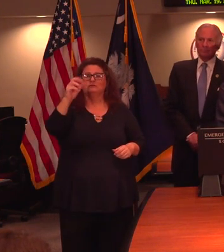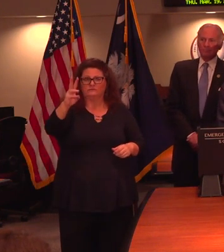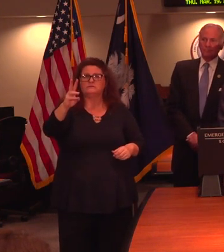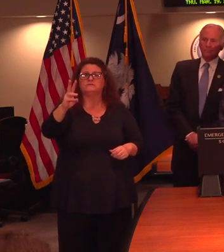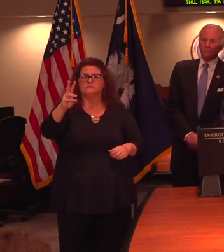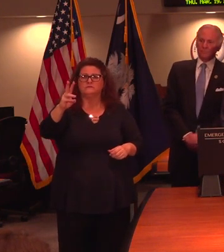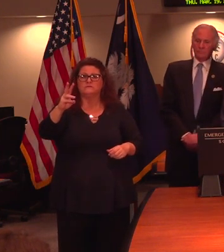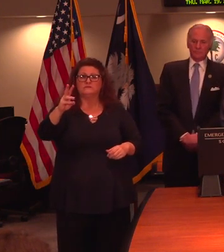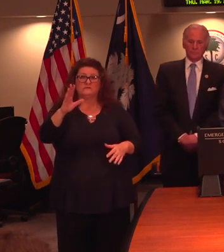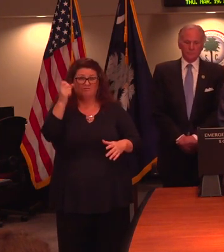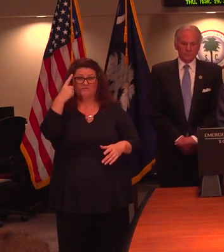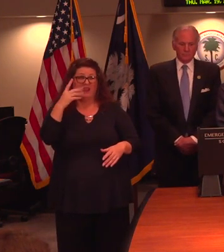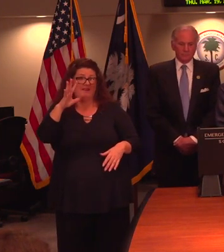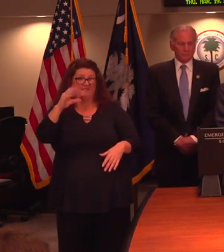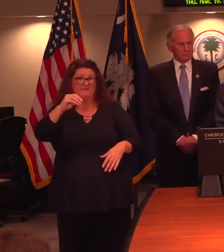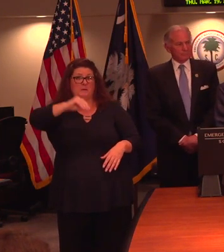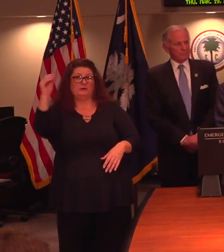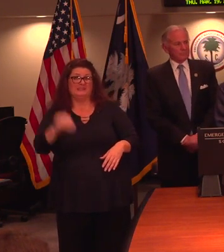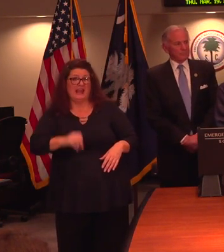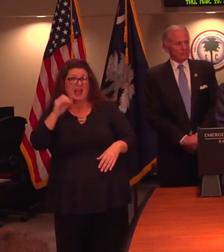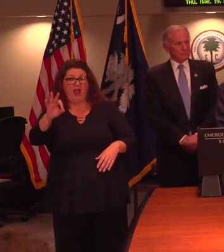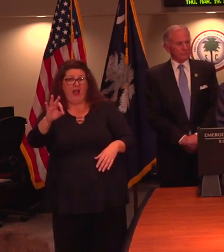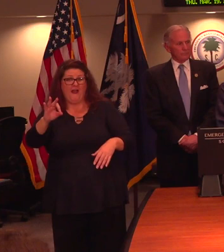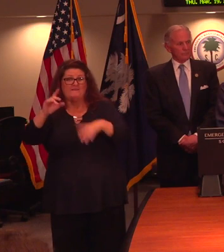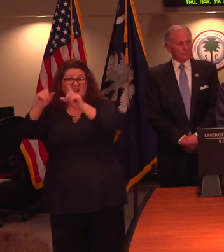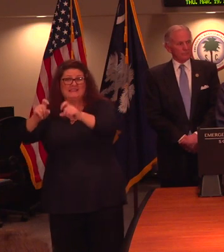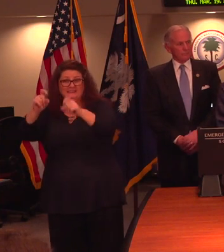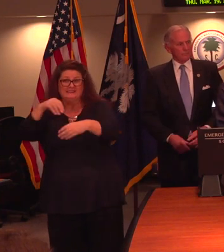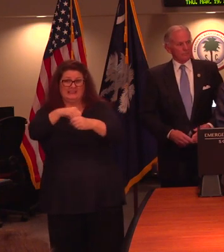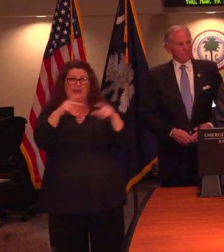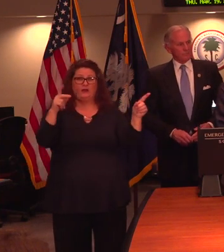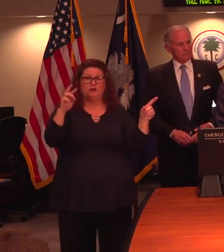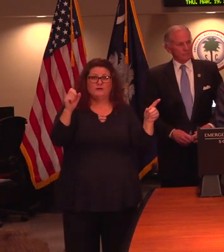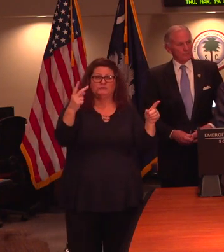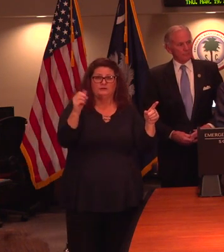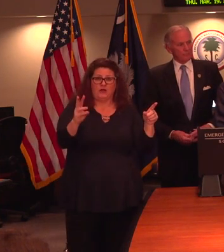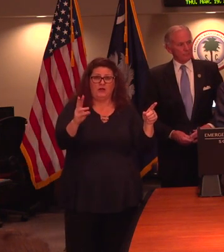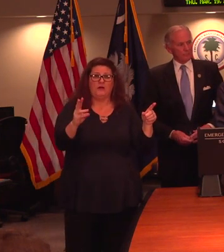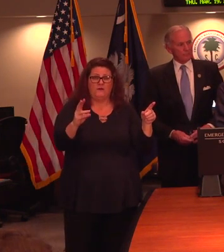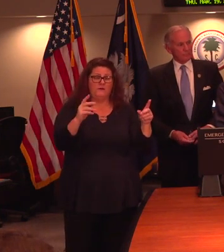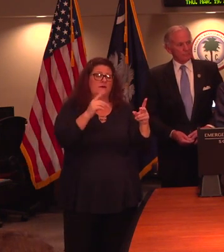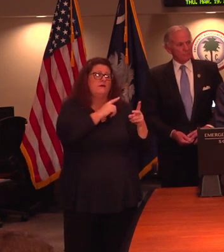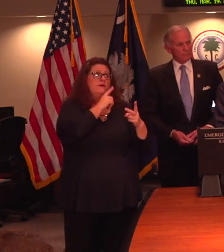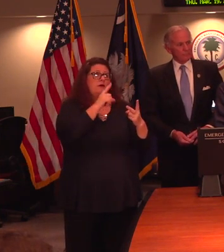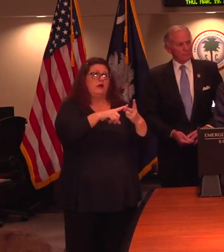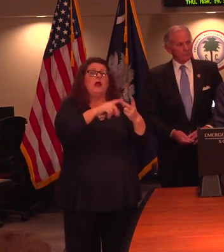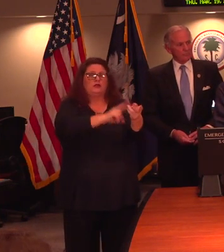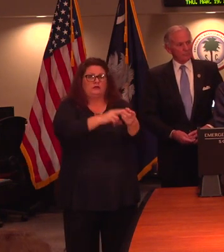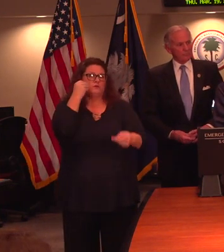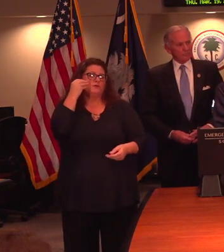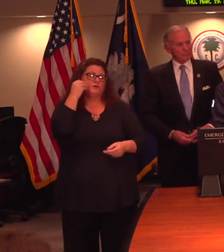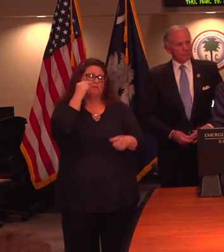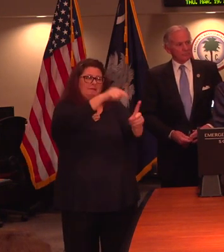approximately 50% of the cases in South Carolina are in Kershaw County. And then we've also seen transmission in the nursing home